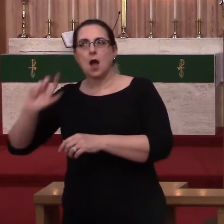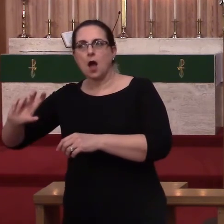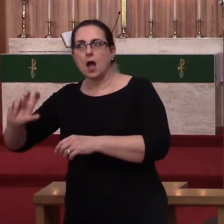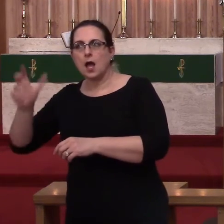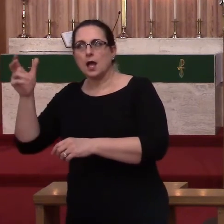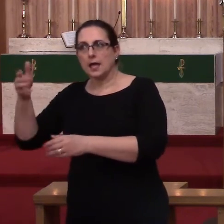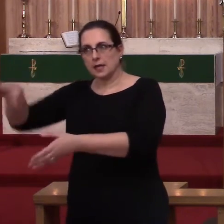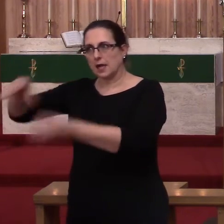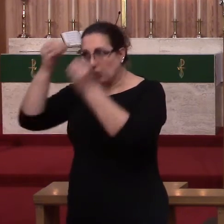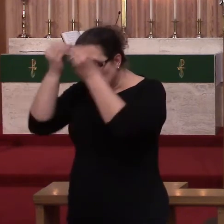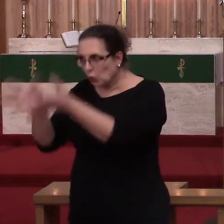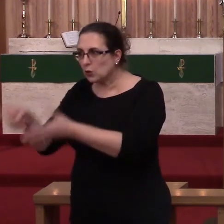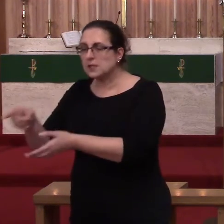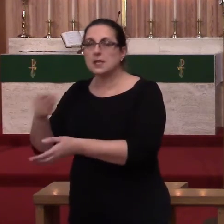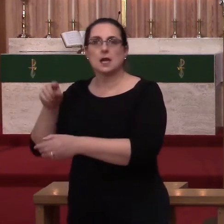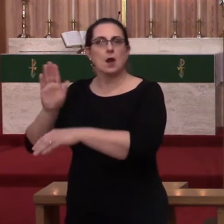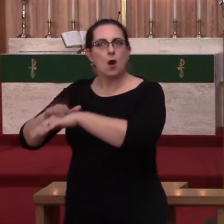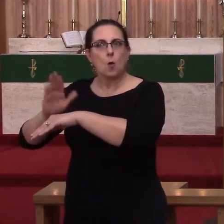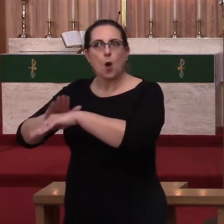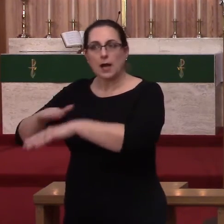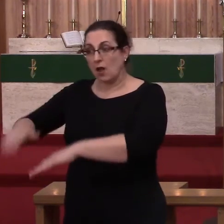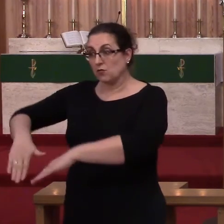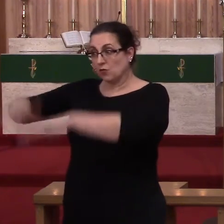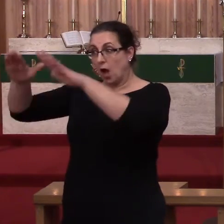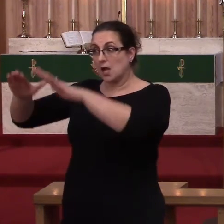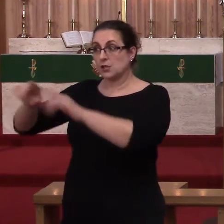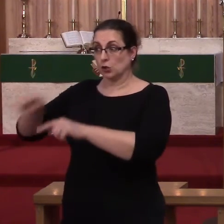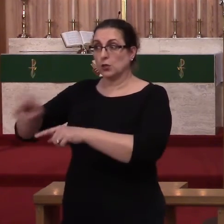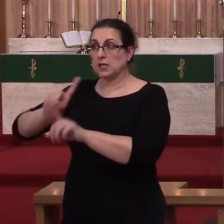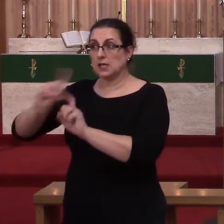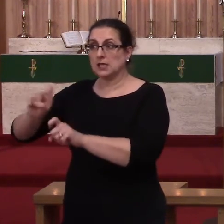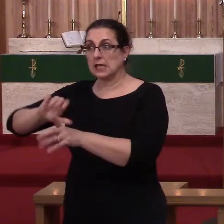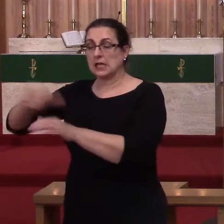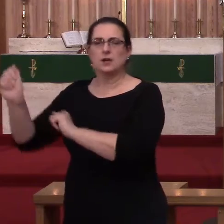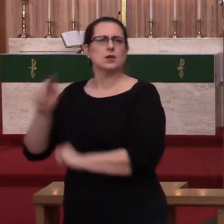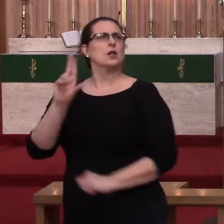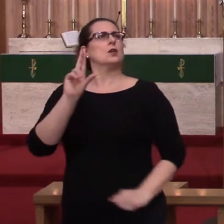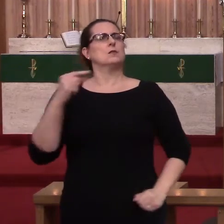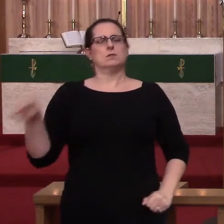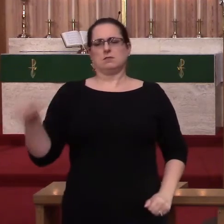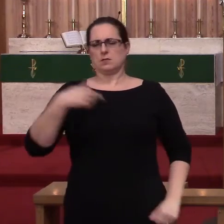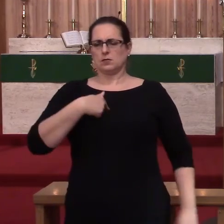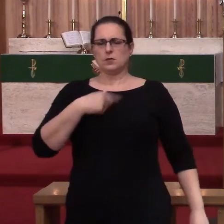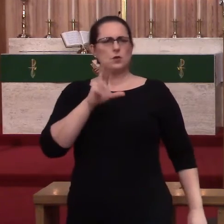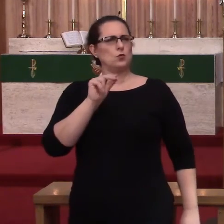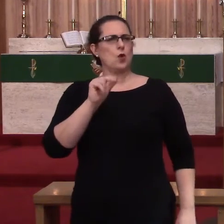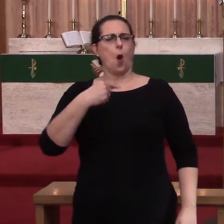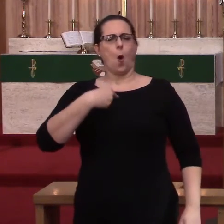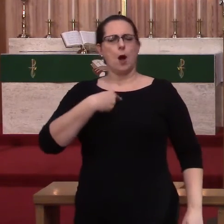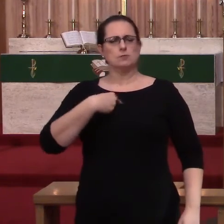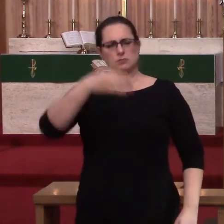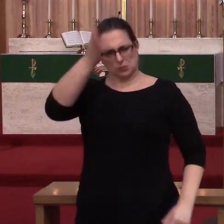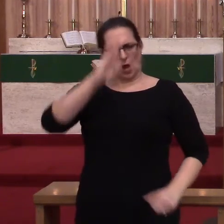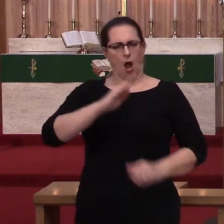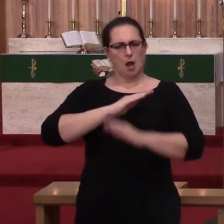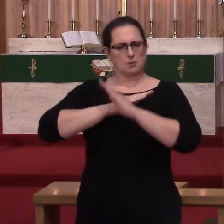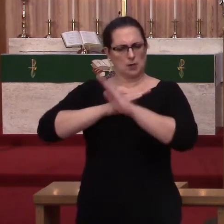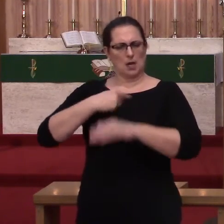flood. Get out. And, says to himself, no, God won't protect me. I'm a good Christian. I will be safe staying